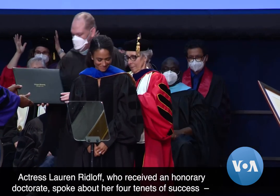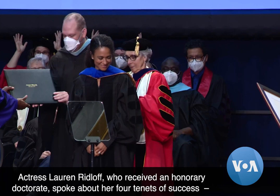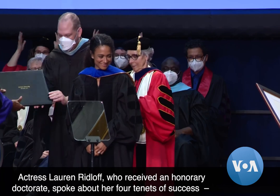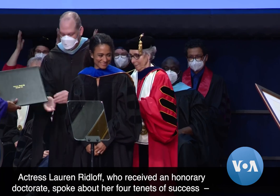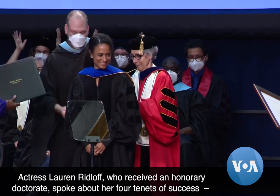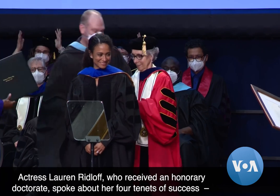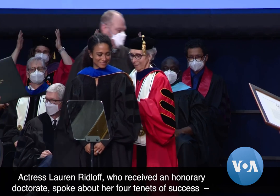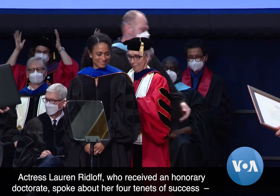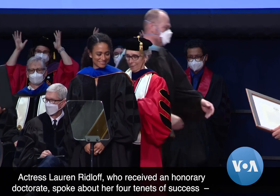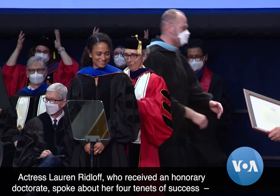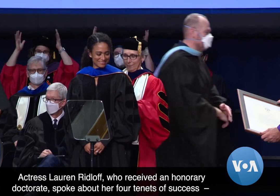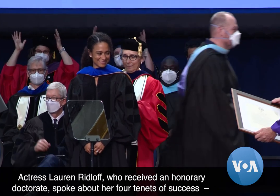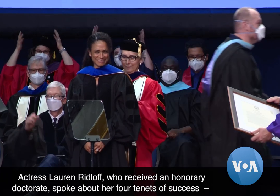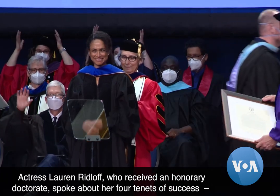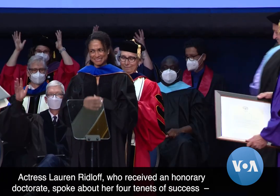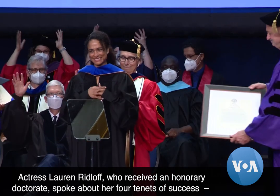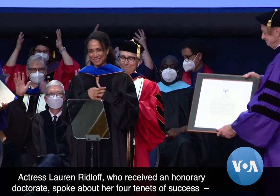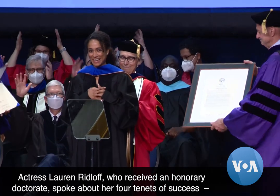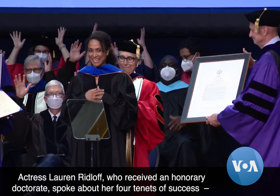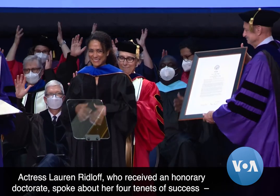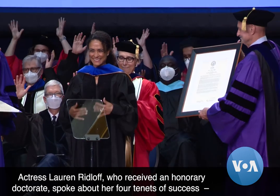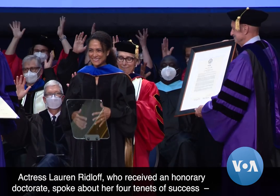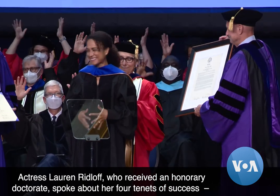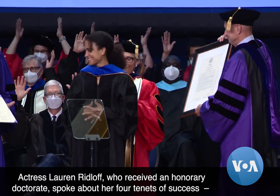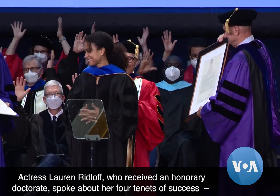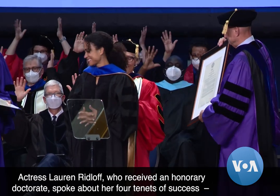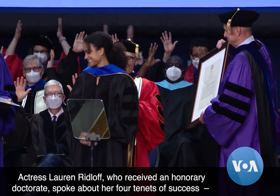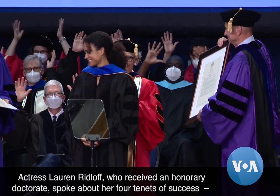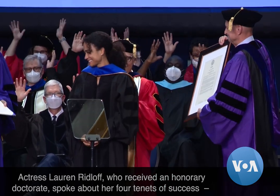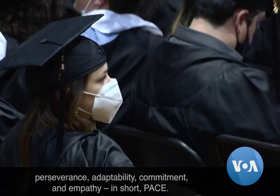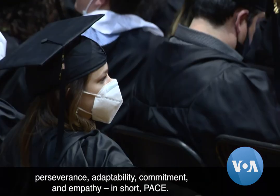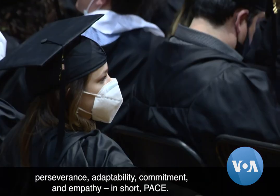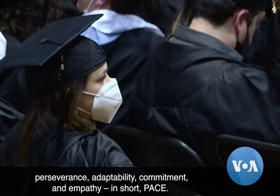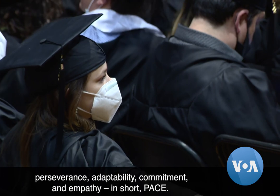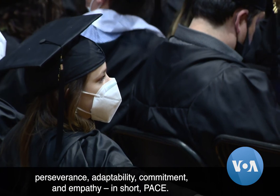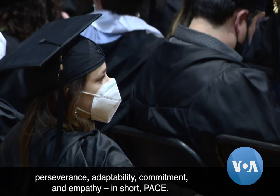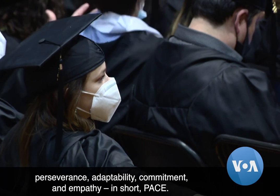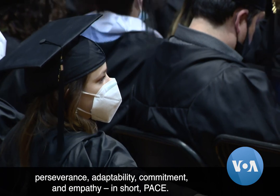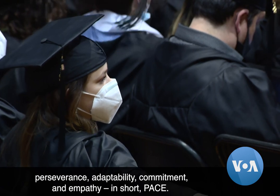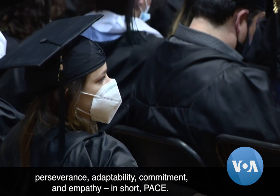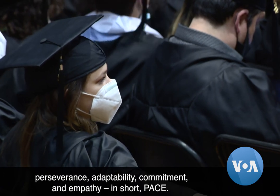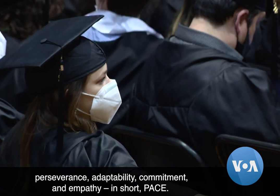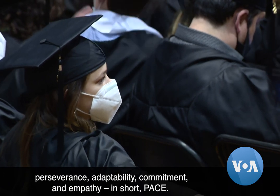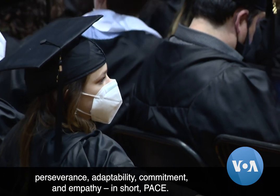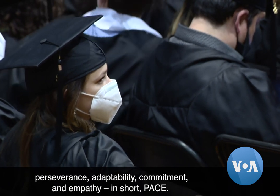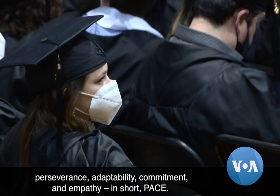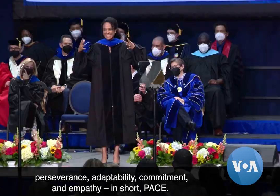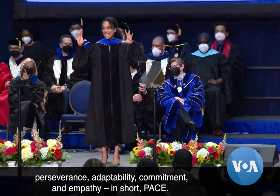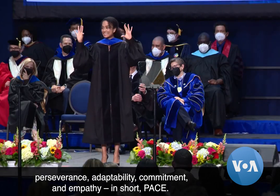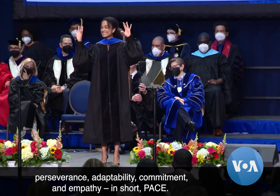received an honorary doctorate, spoke about her four tenets of success, perseverance, adaptability, commitment,